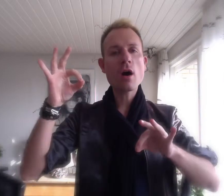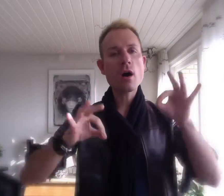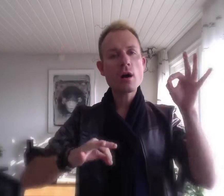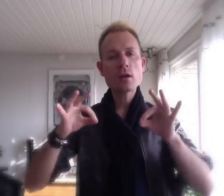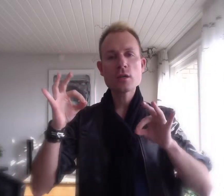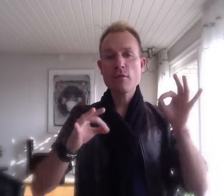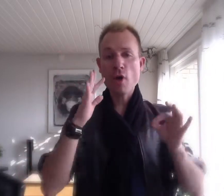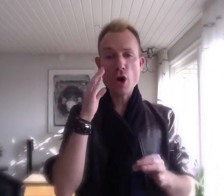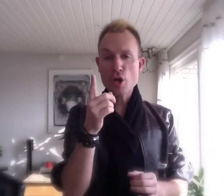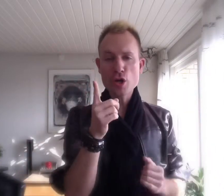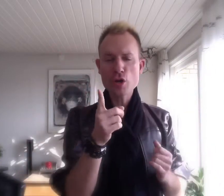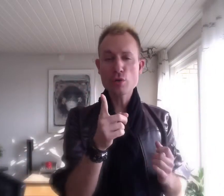for you